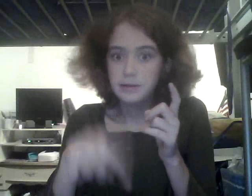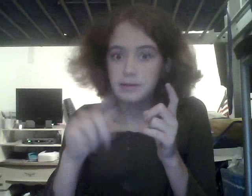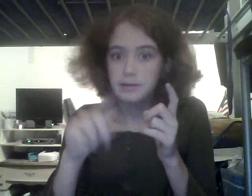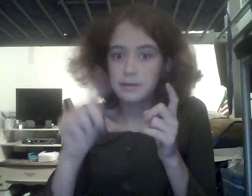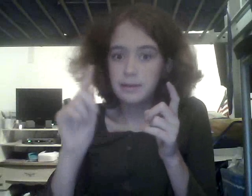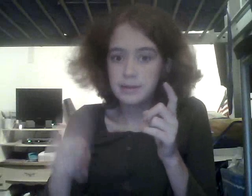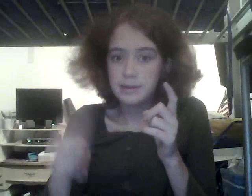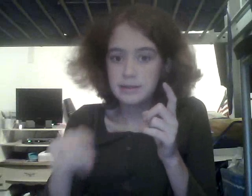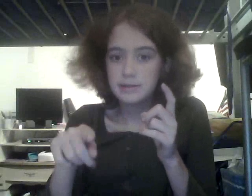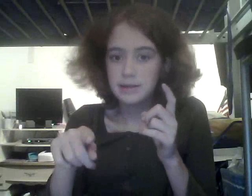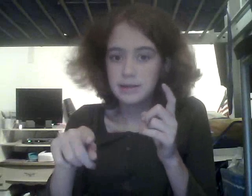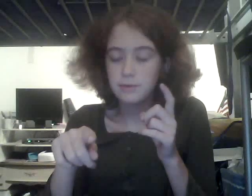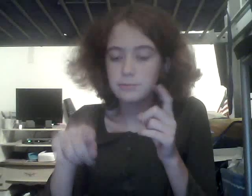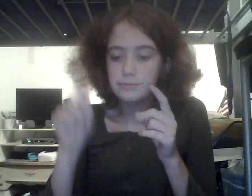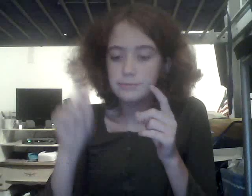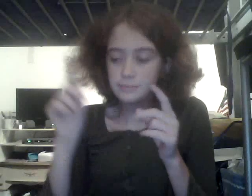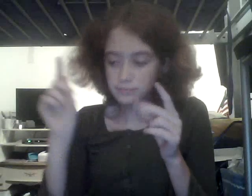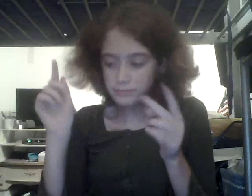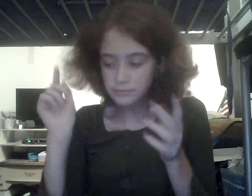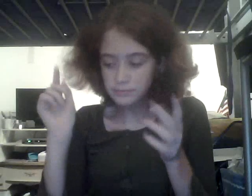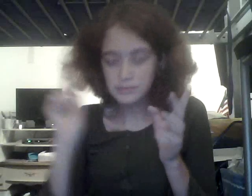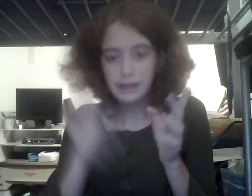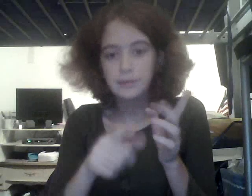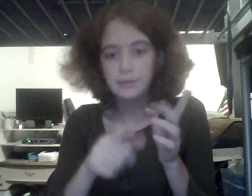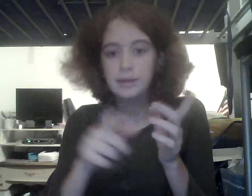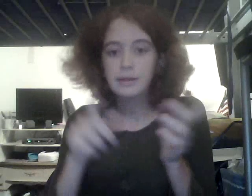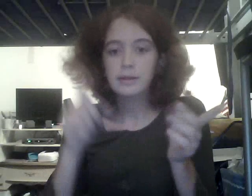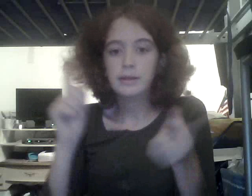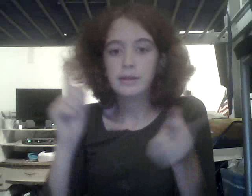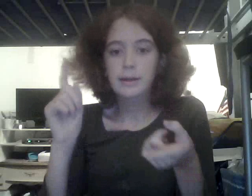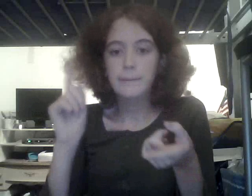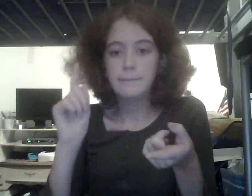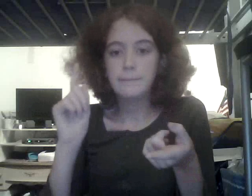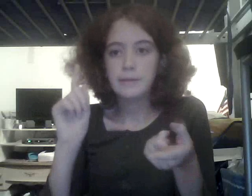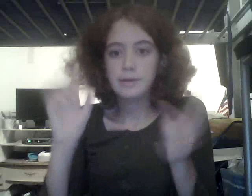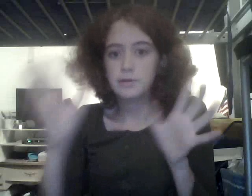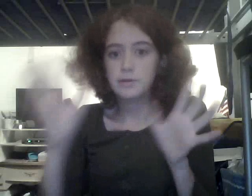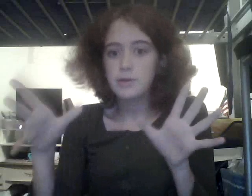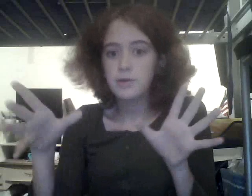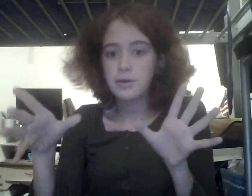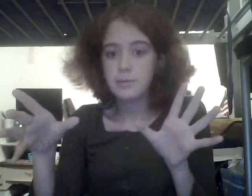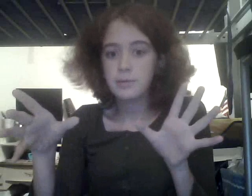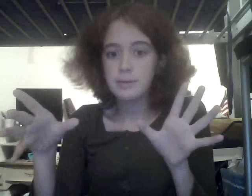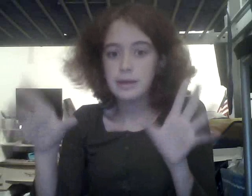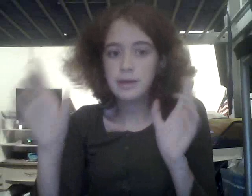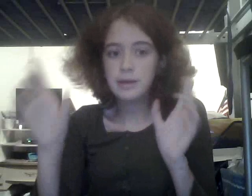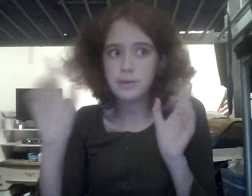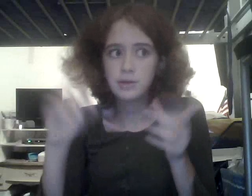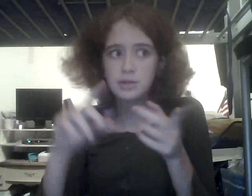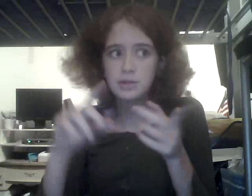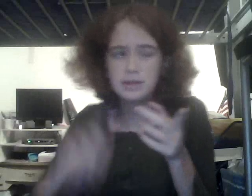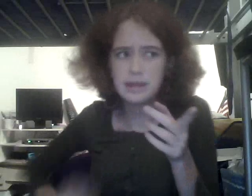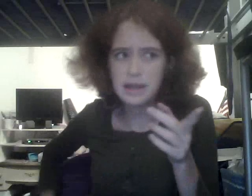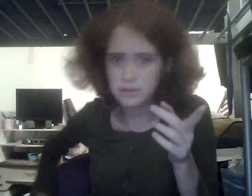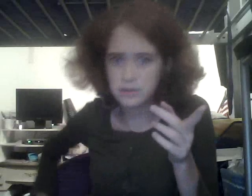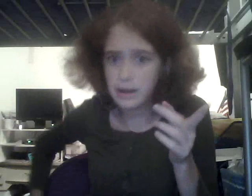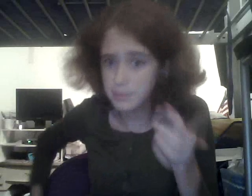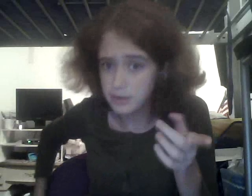That made sense, I hope. Anyway, um, so did you go to homecoming? The questions I need to answer, I believe,